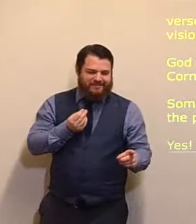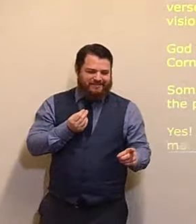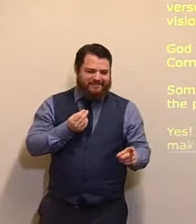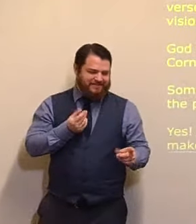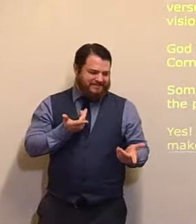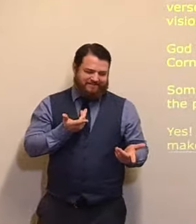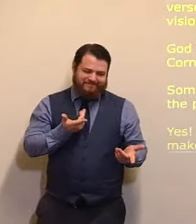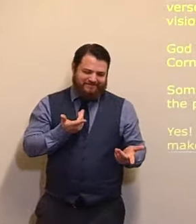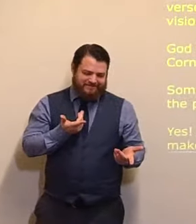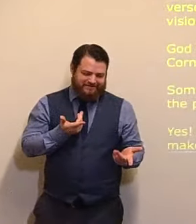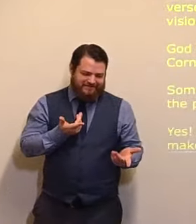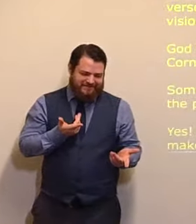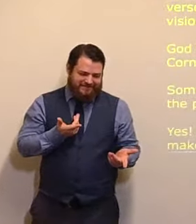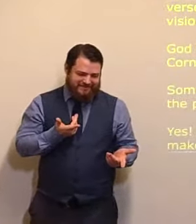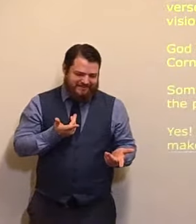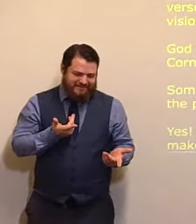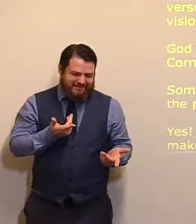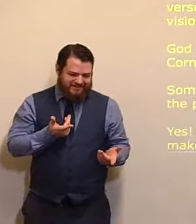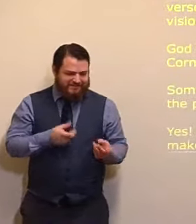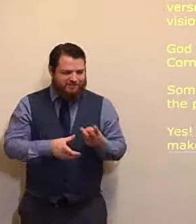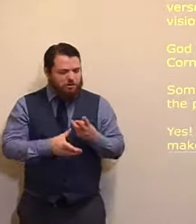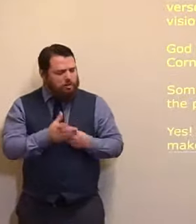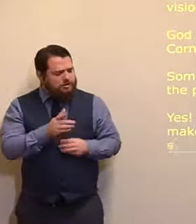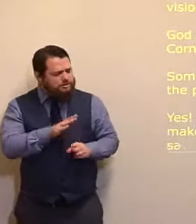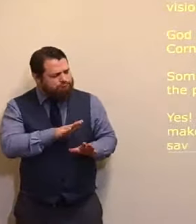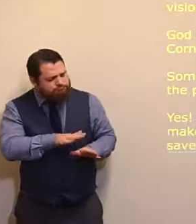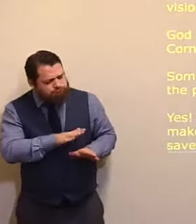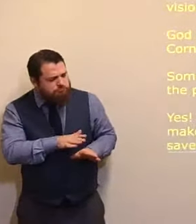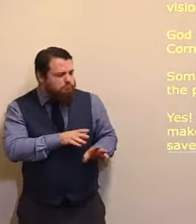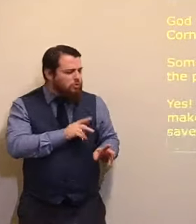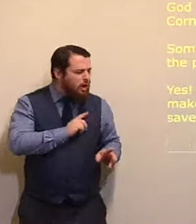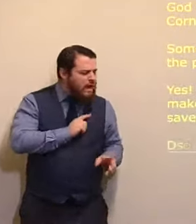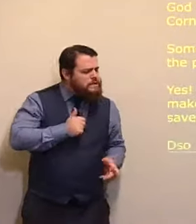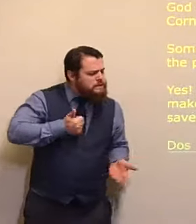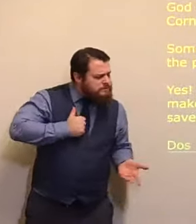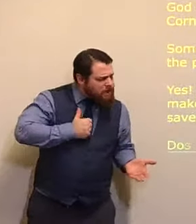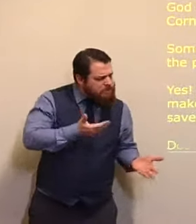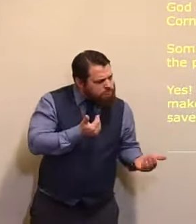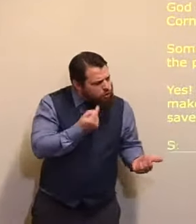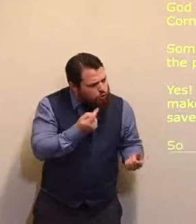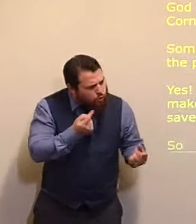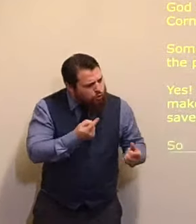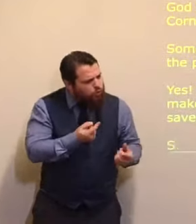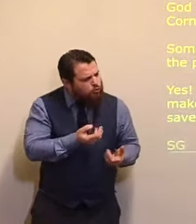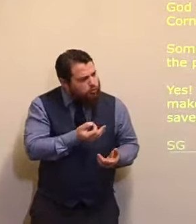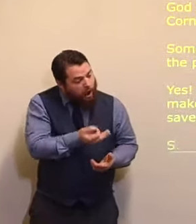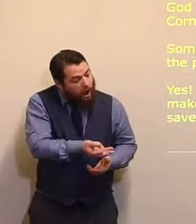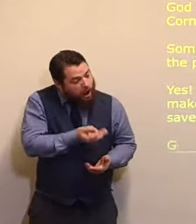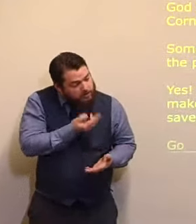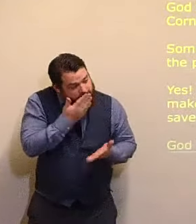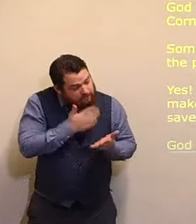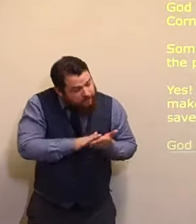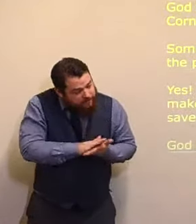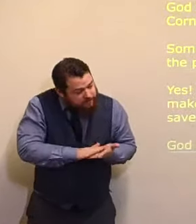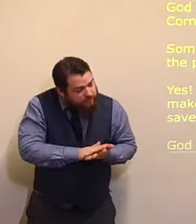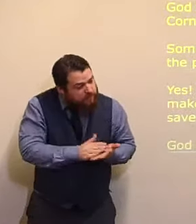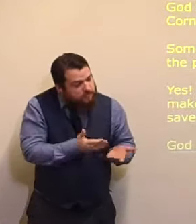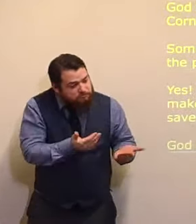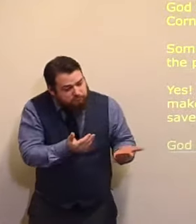God is compassionate, God is gracious, He even answers, the prayers, of non-believers. But